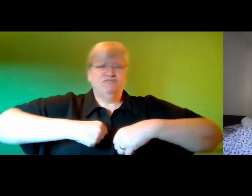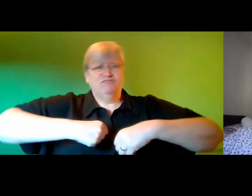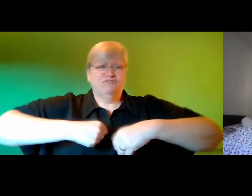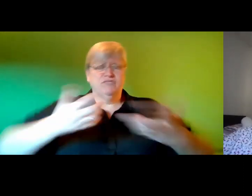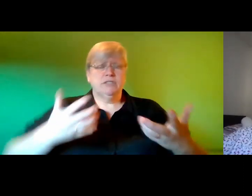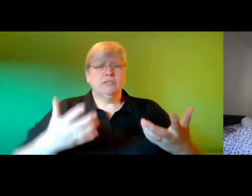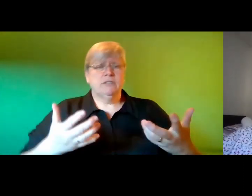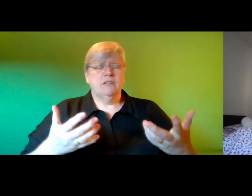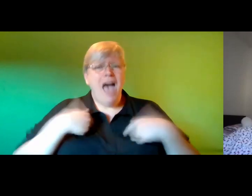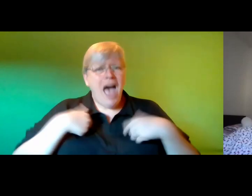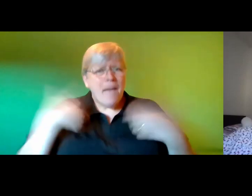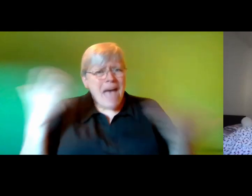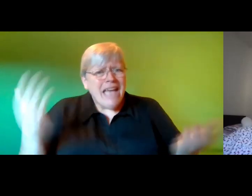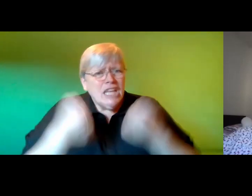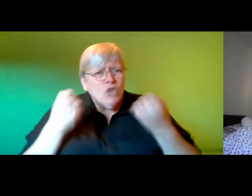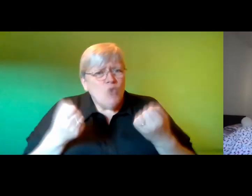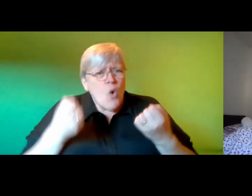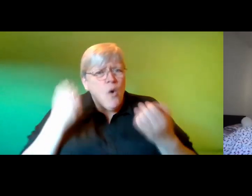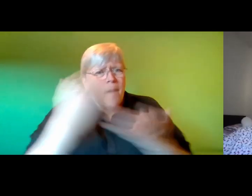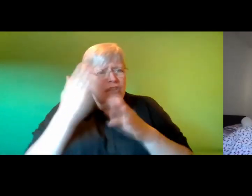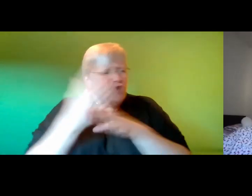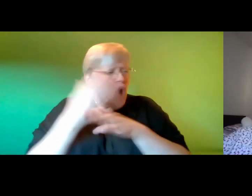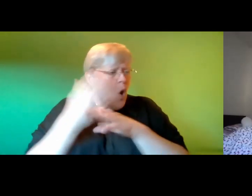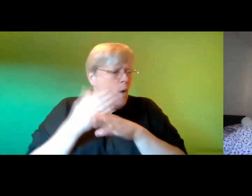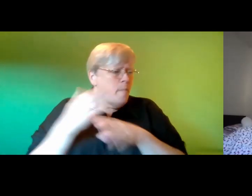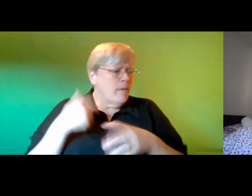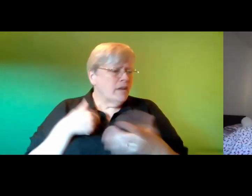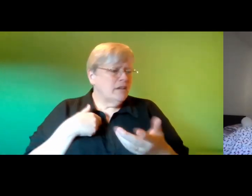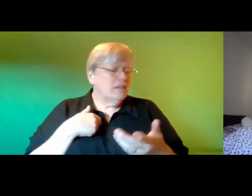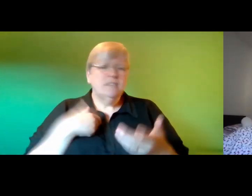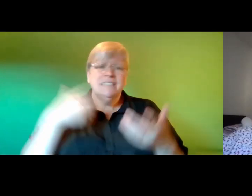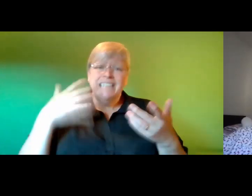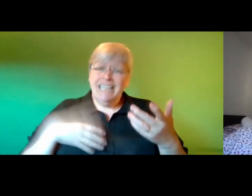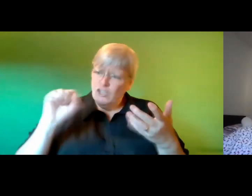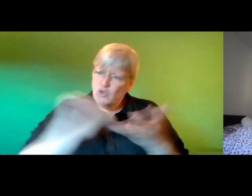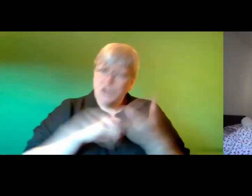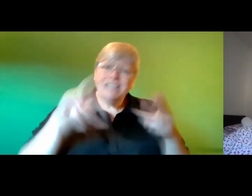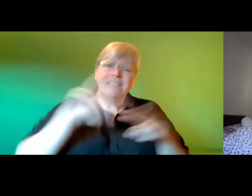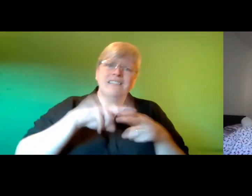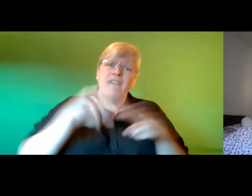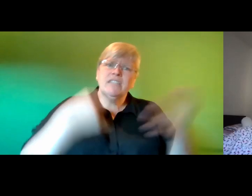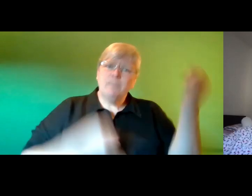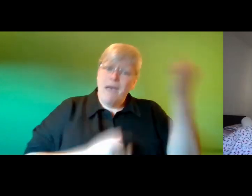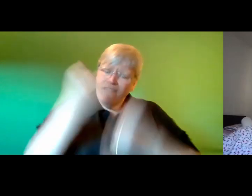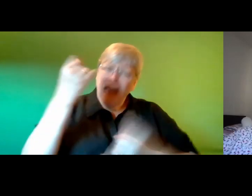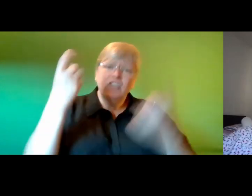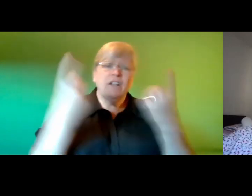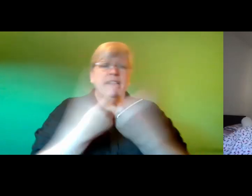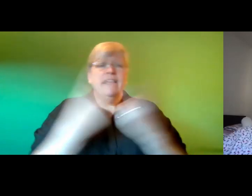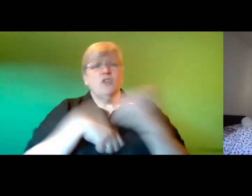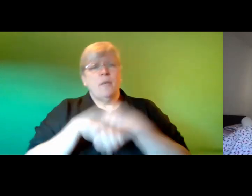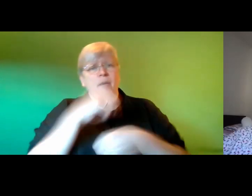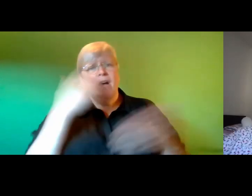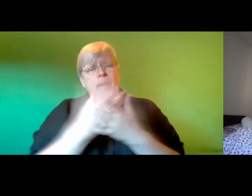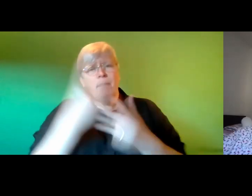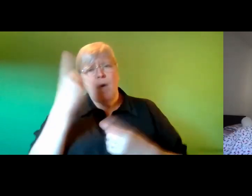i'm a hero this is what i'm destined to do i require your staff to vanquish my final adversary so i can gain the favor of my one